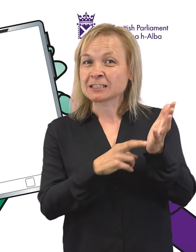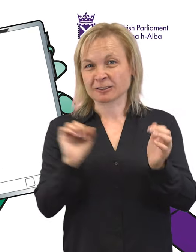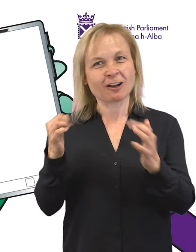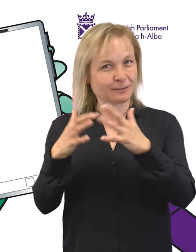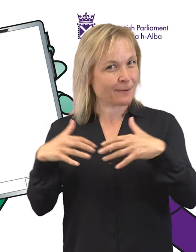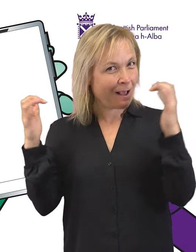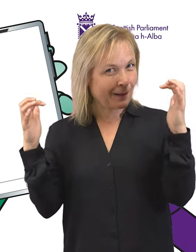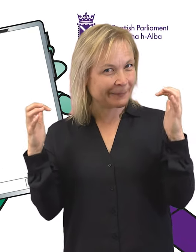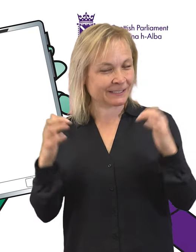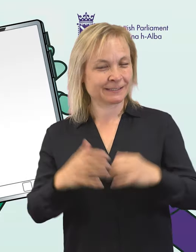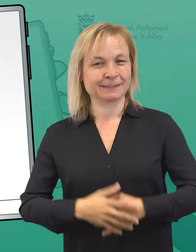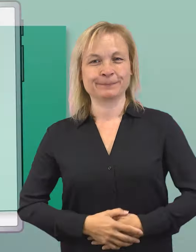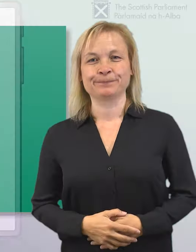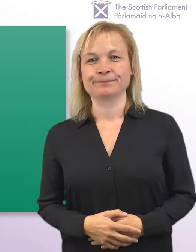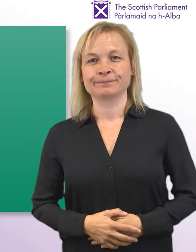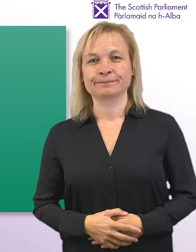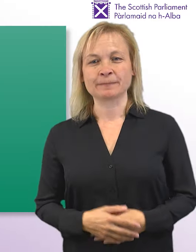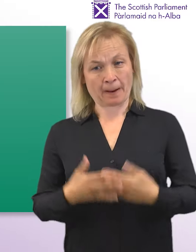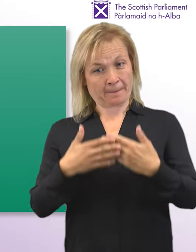Petitioning the Scottish Parliament